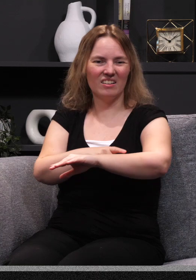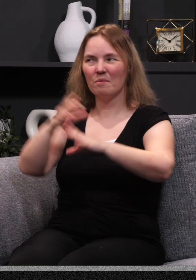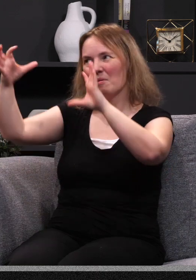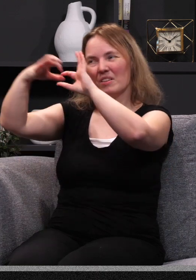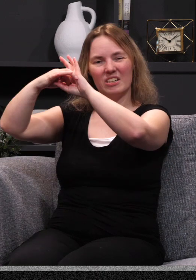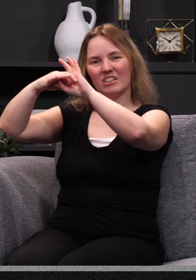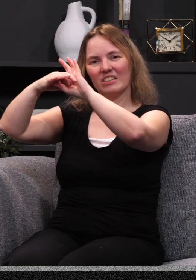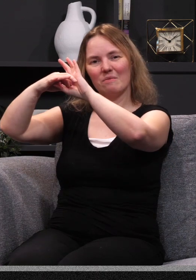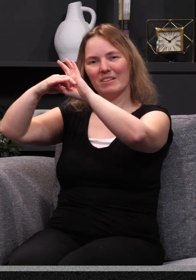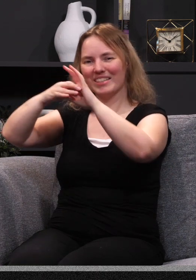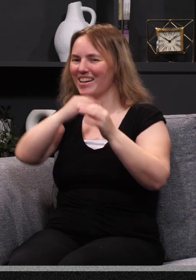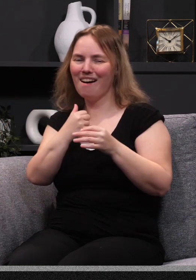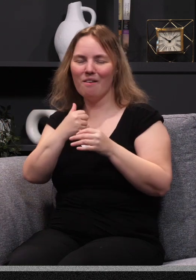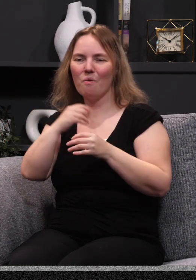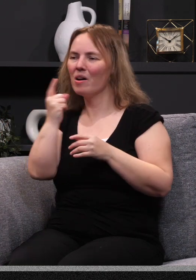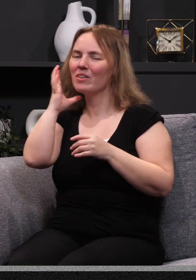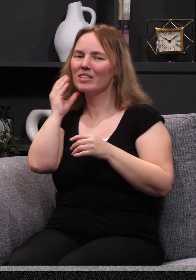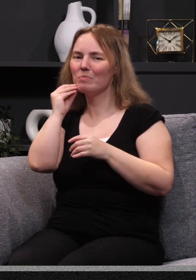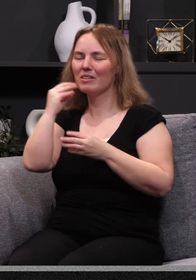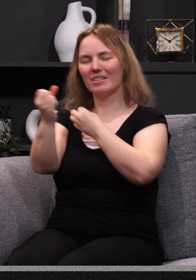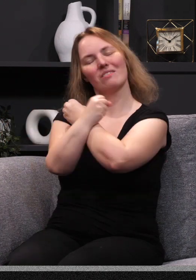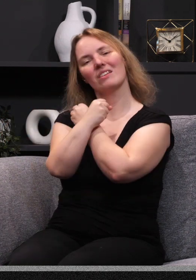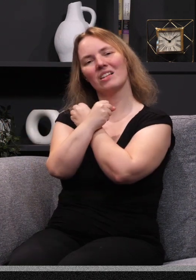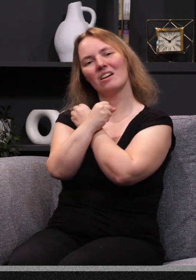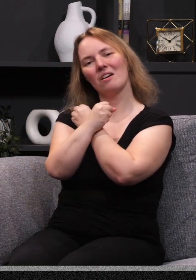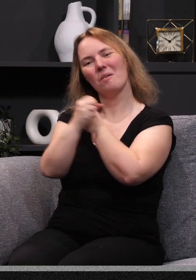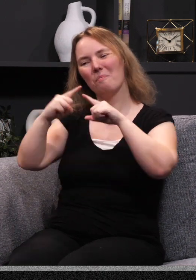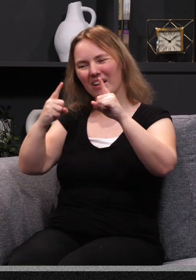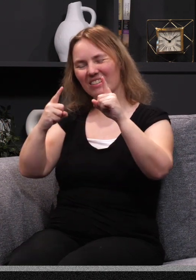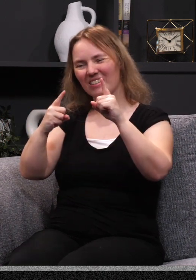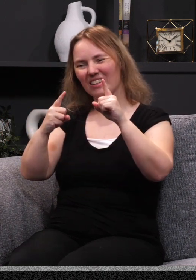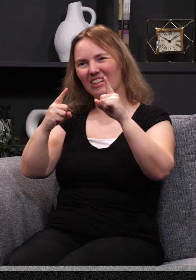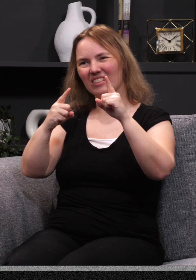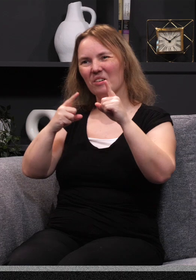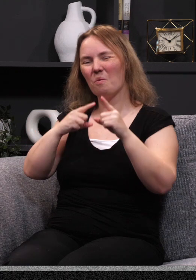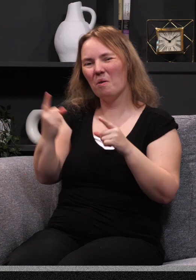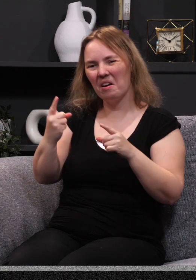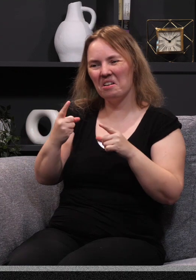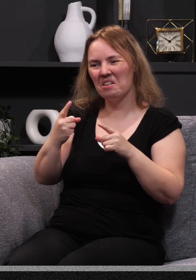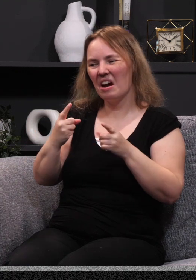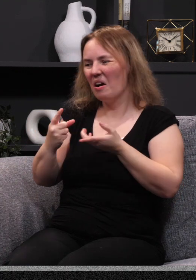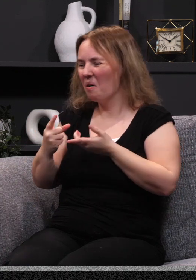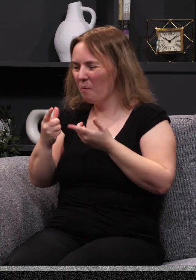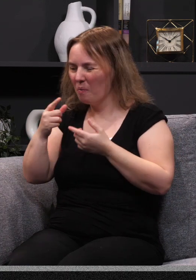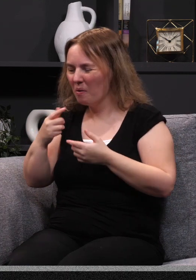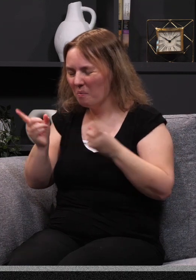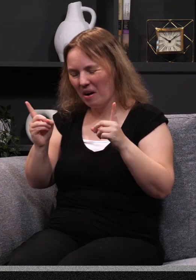before my relationship with him is no longer one of experiencing love and reciprocating love, but it becomes one of striving. It becomes one of trying to